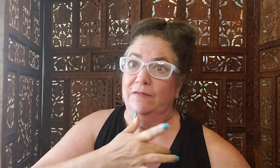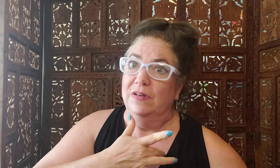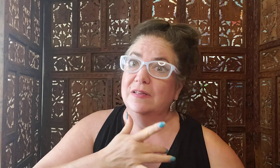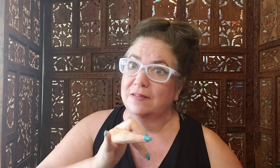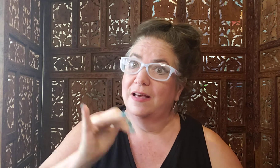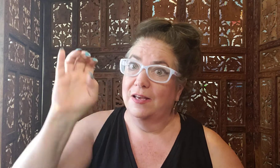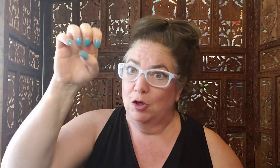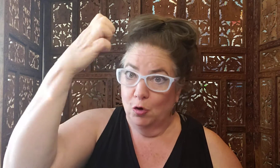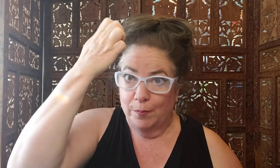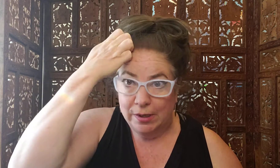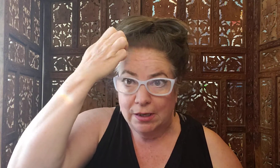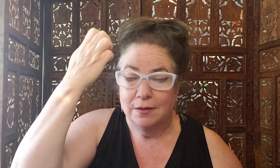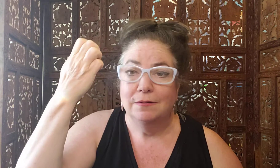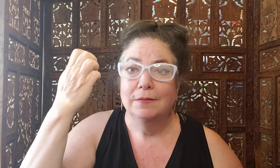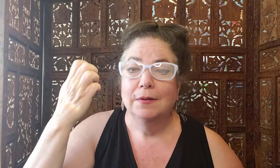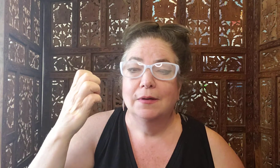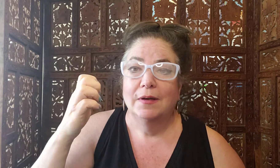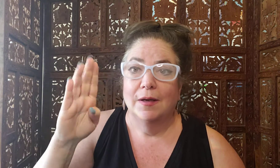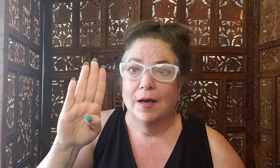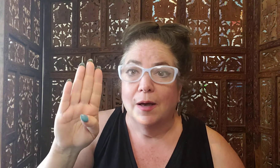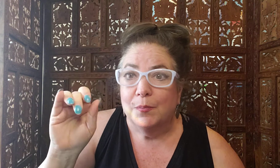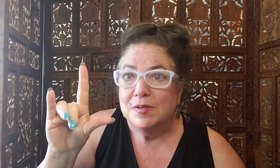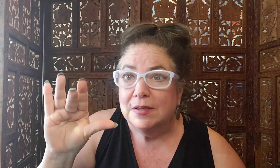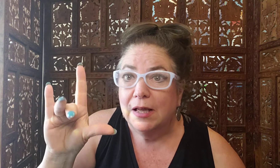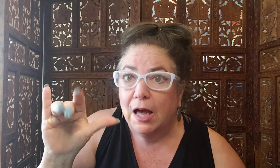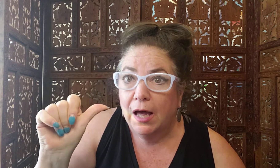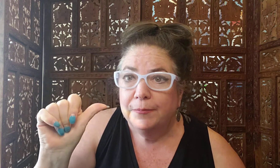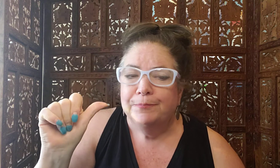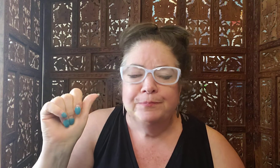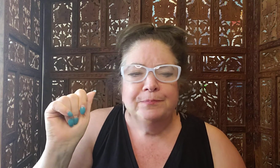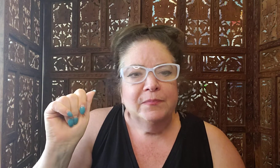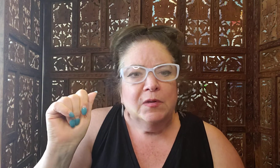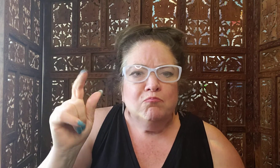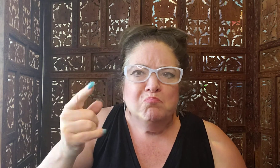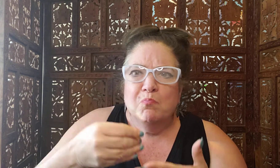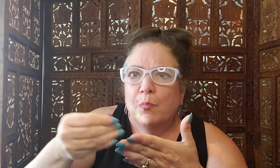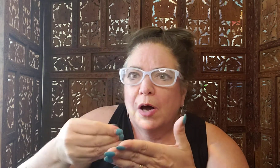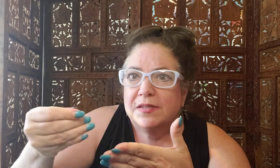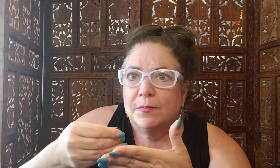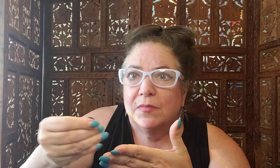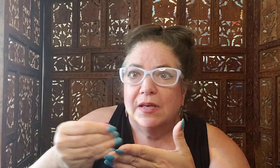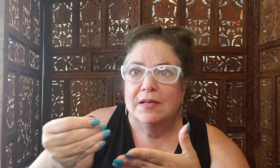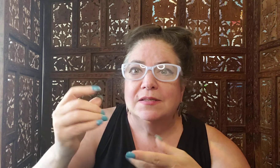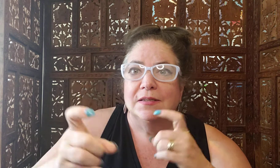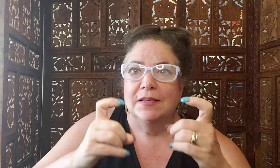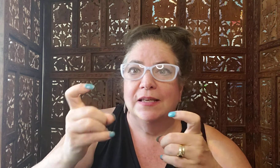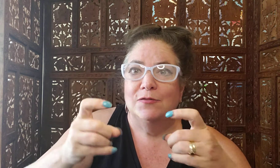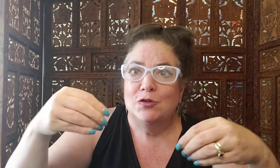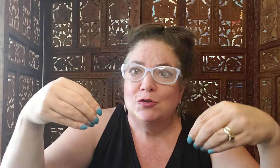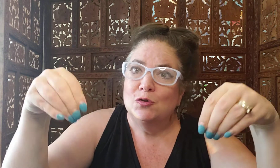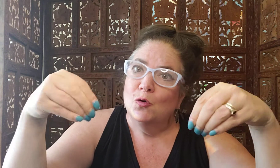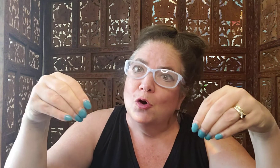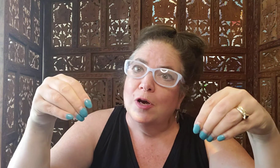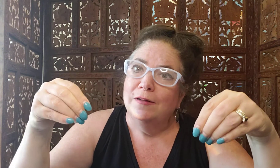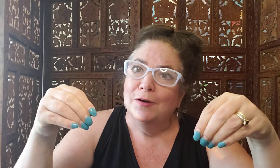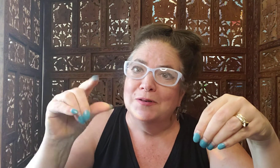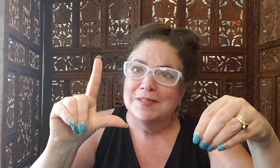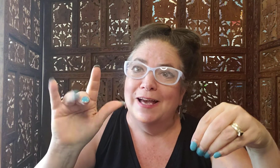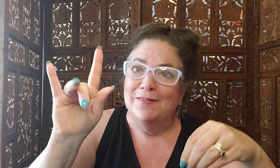feels like a European, uh, basilica, bought some things at the gift store. there was kind of